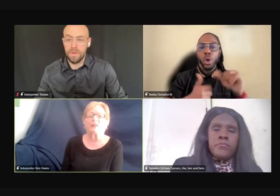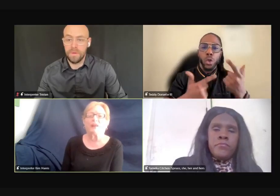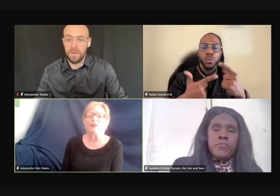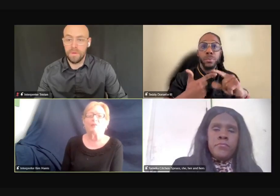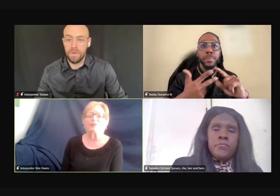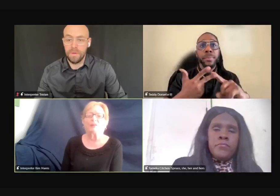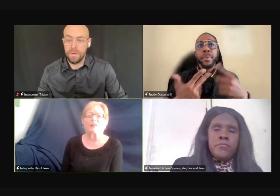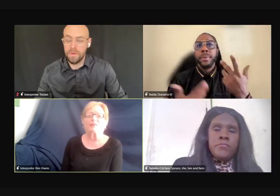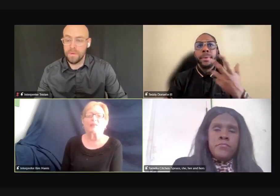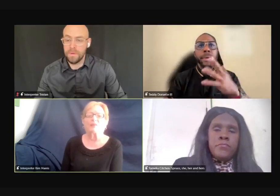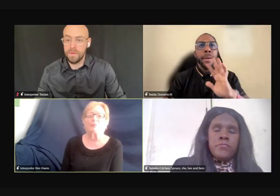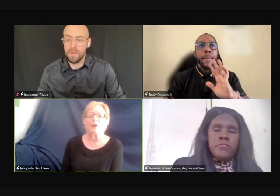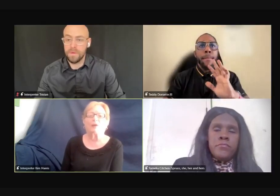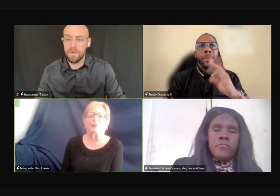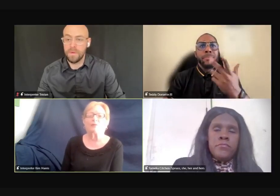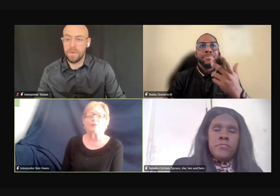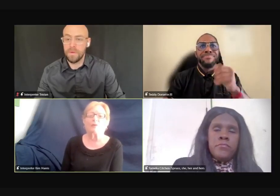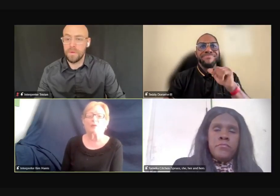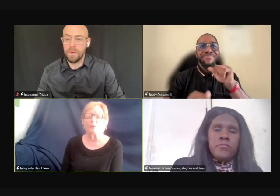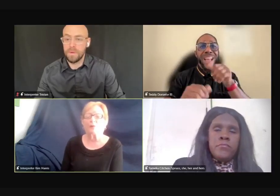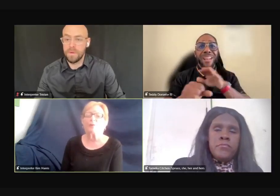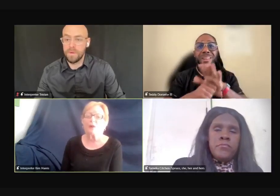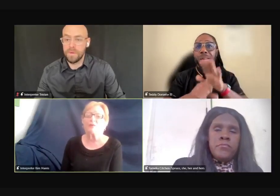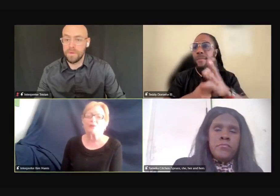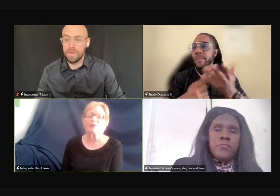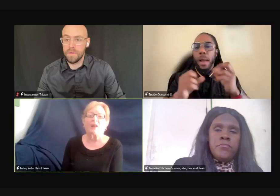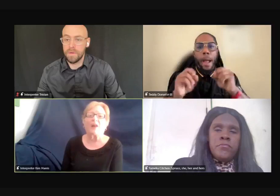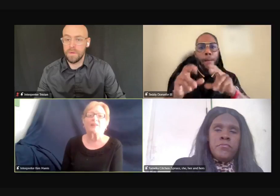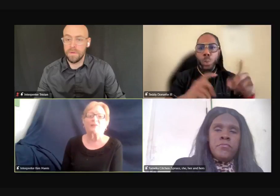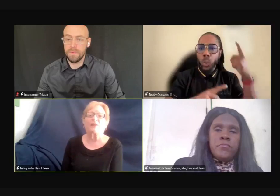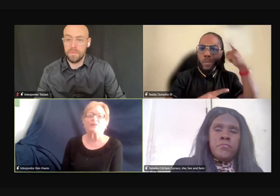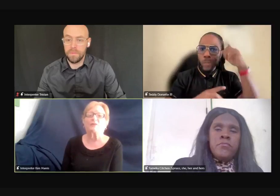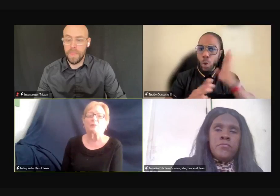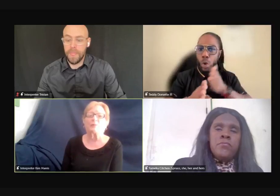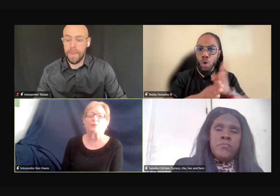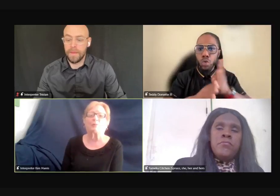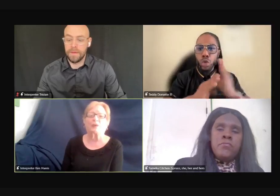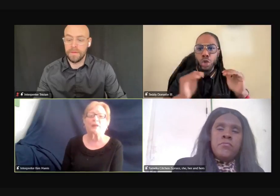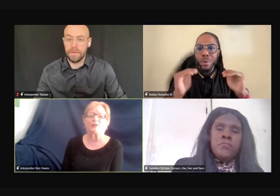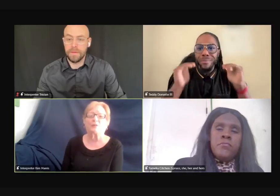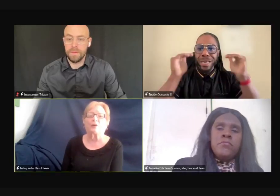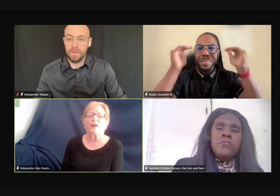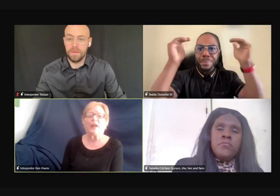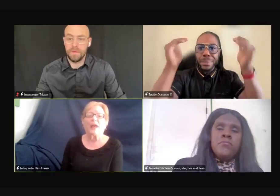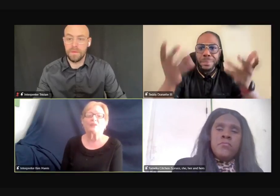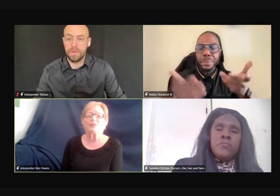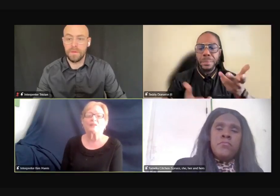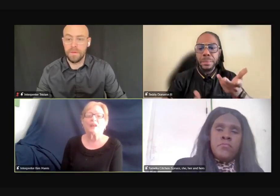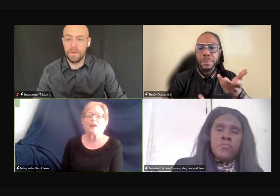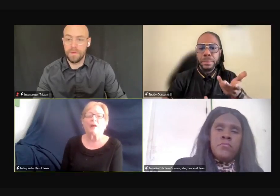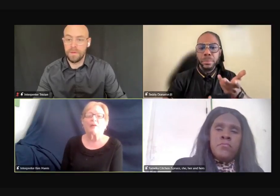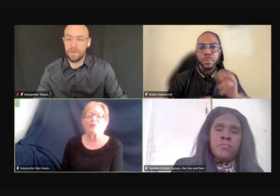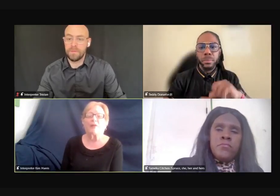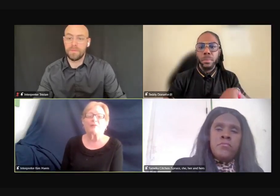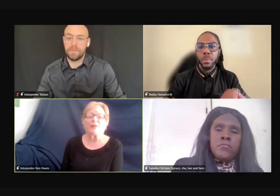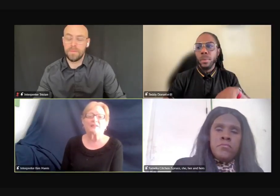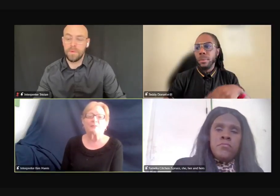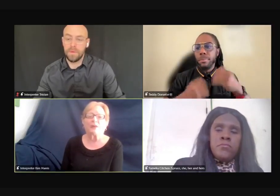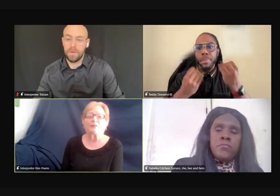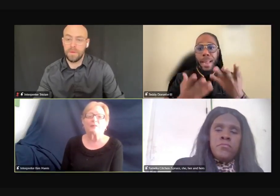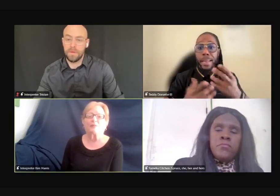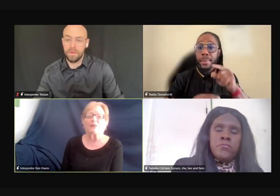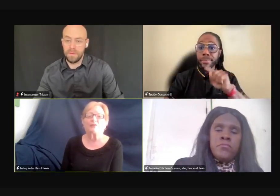students that was say there's a barrier because there's no interpreter or whatever. There's a lot of different excuses that people don't bring in a interpreter and just, uh,